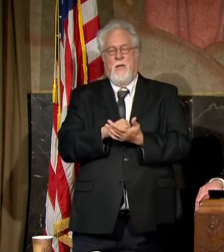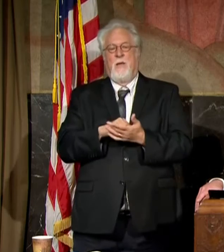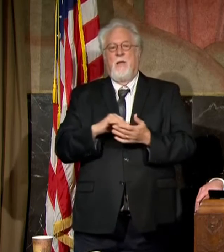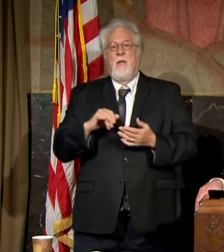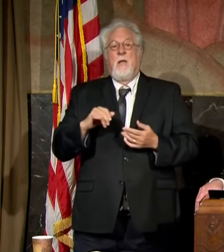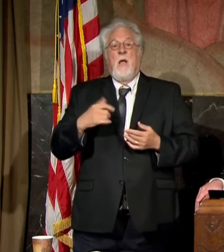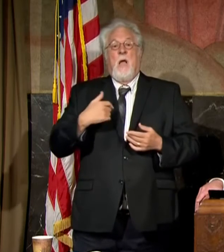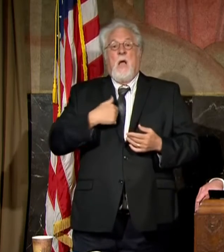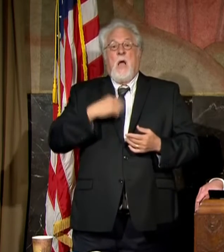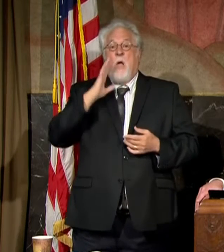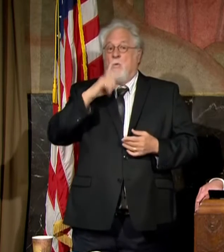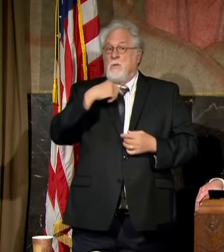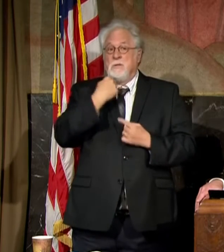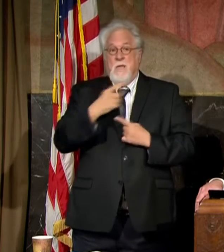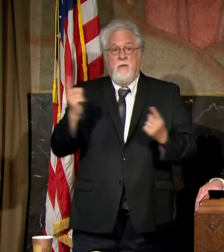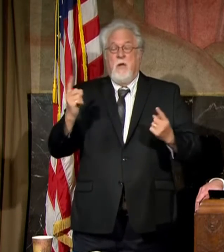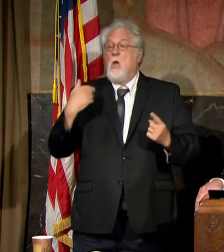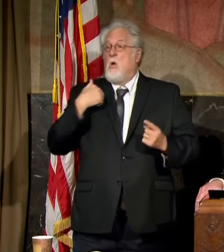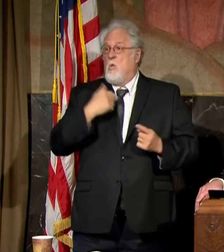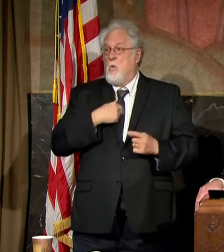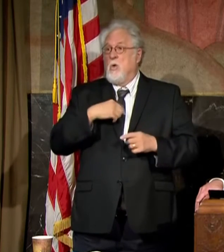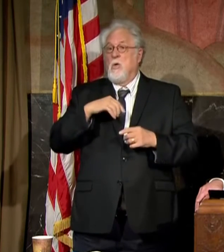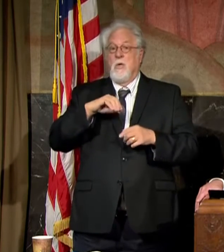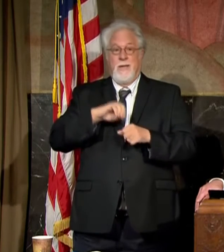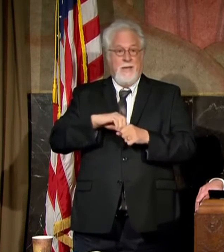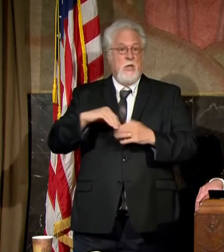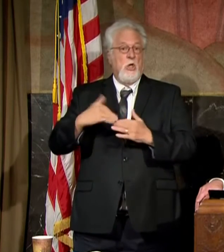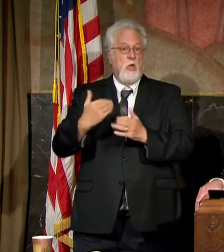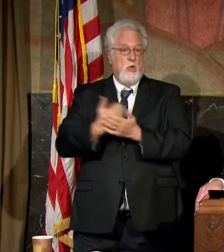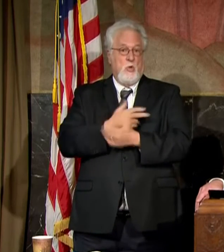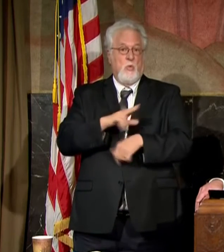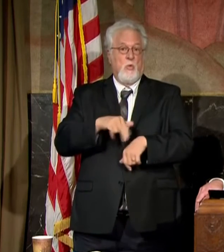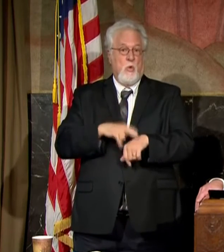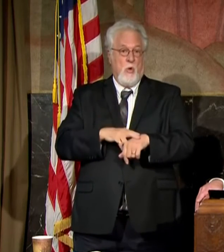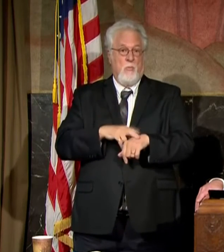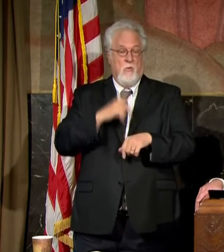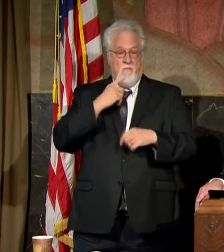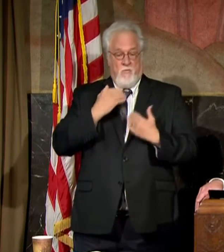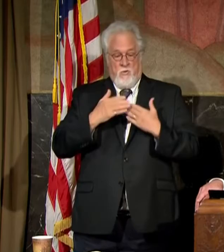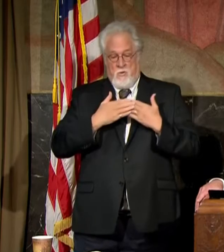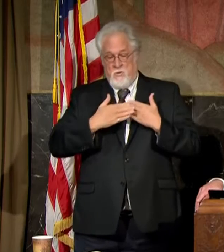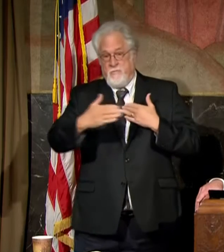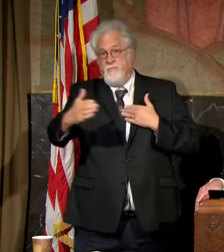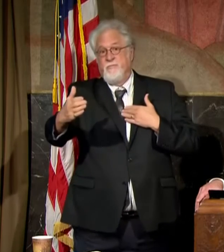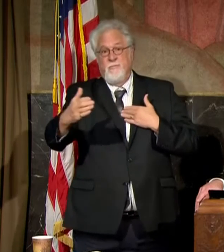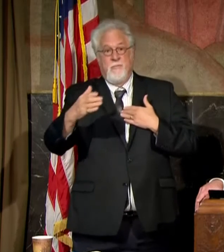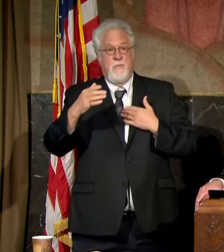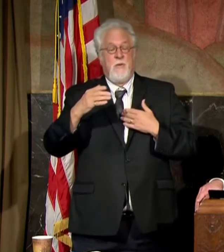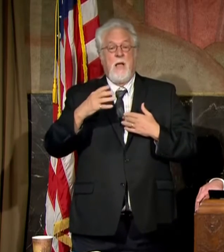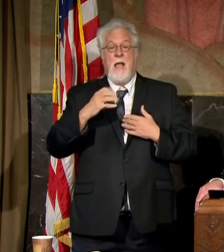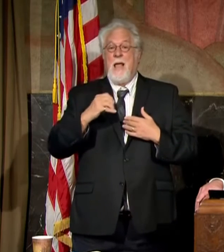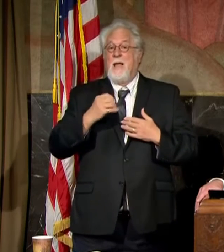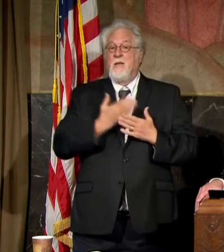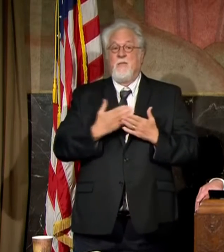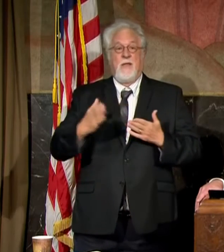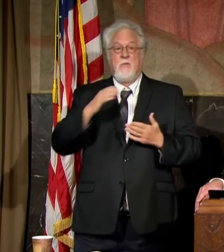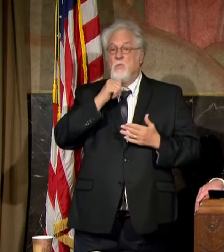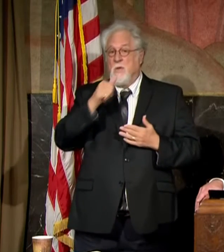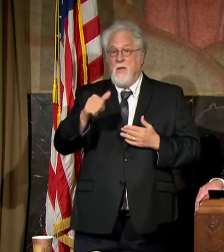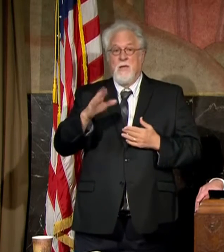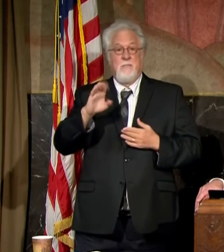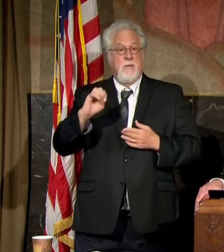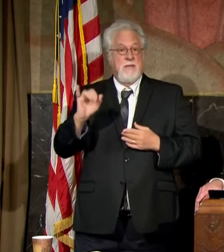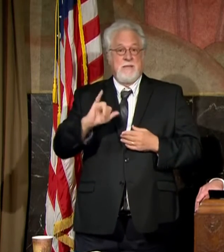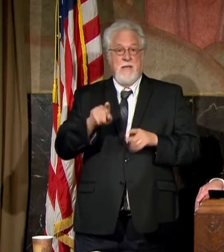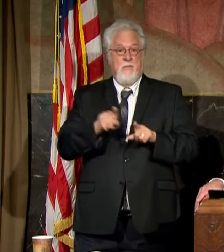I will tell everybody that we're in a new normal for the foreseeable future, and things aren't going to be the same as